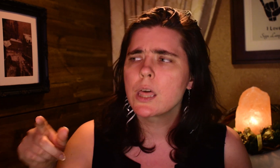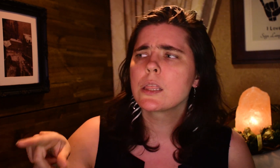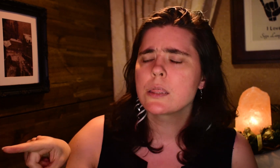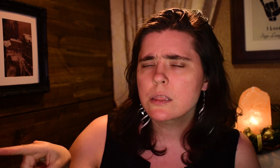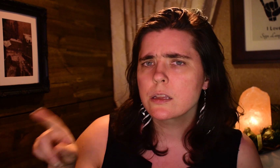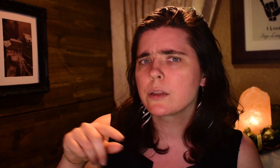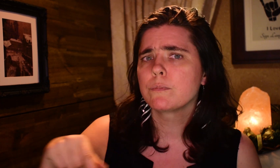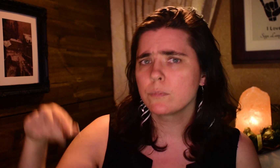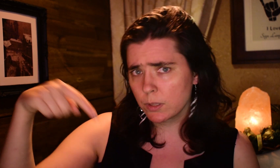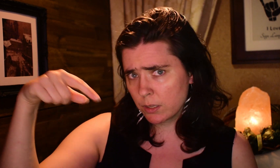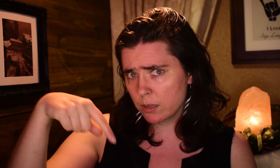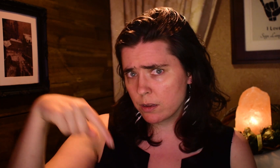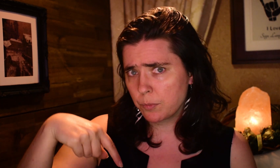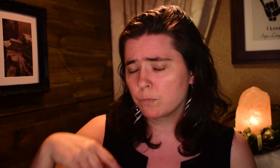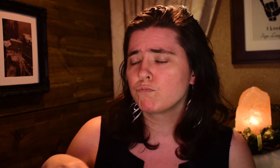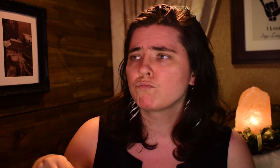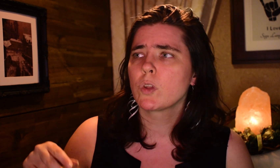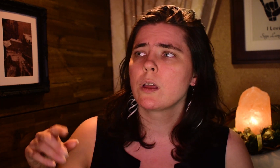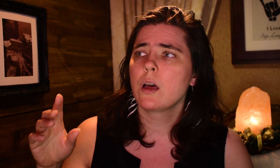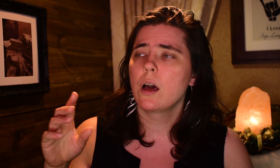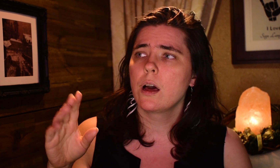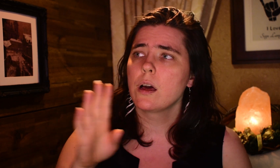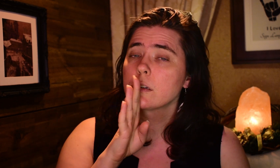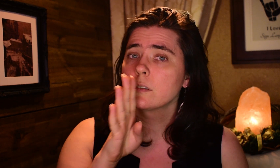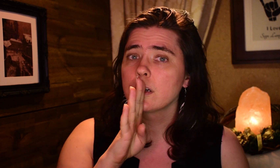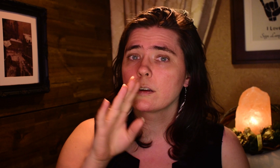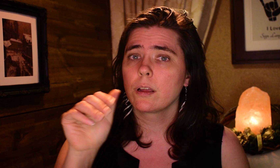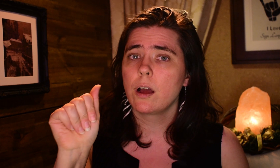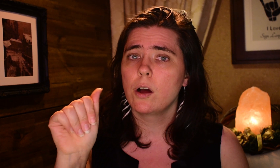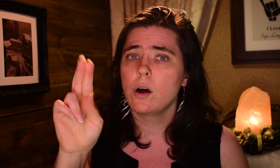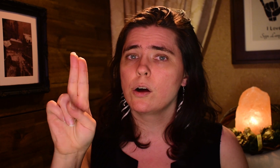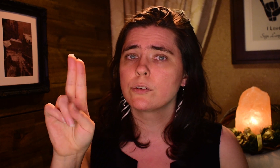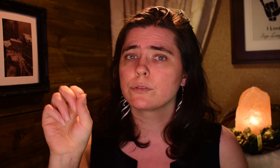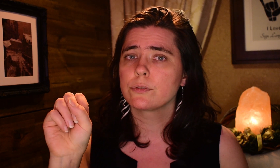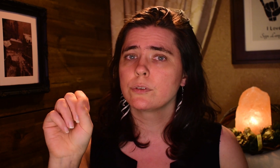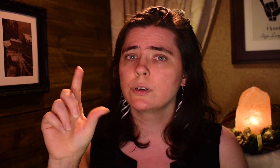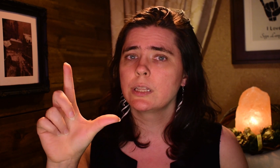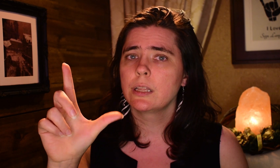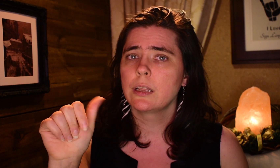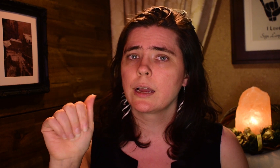Uh, here, they talk ASL.